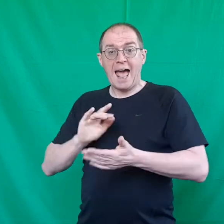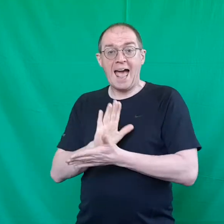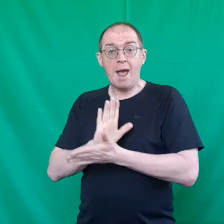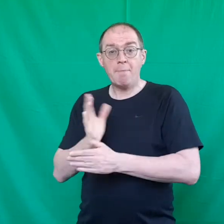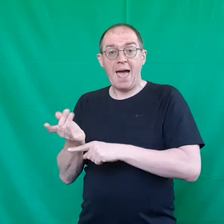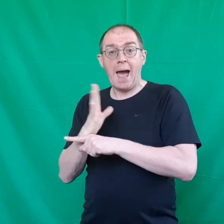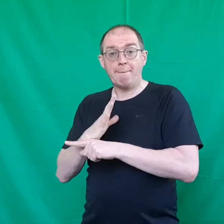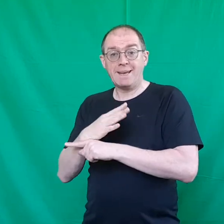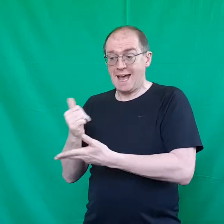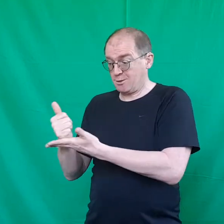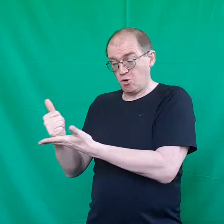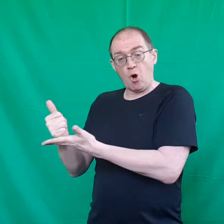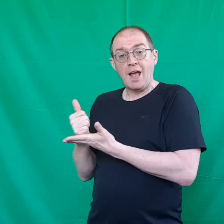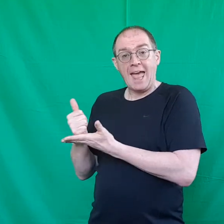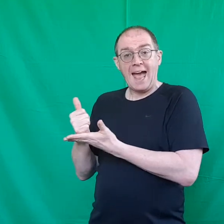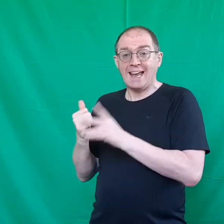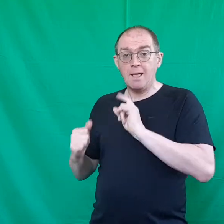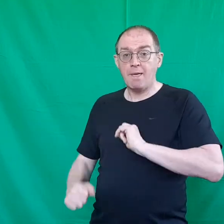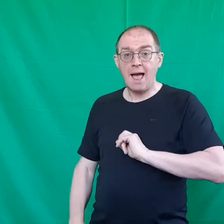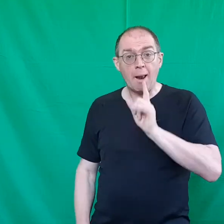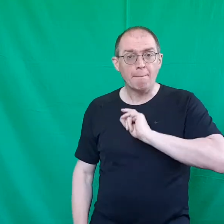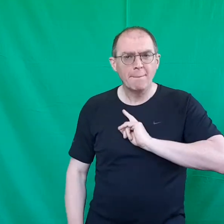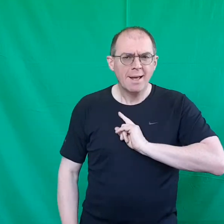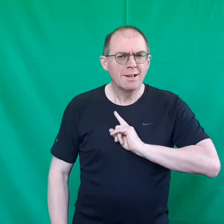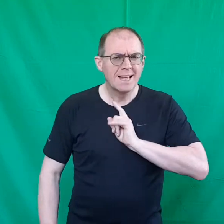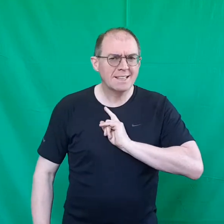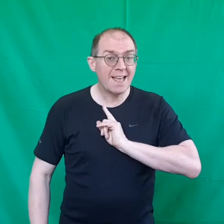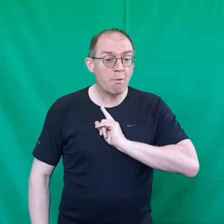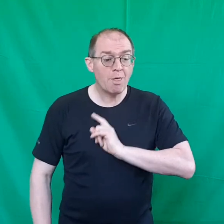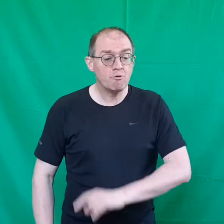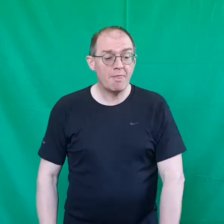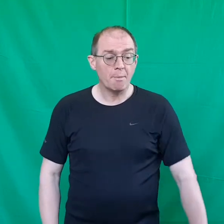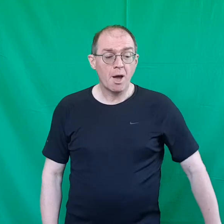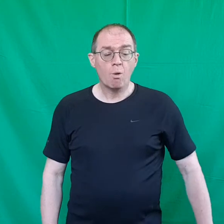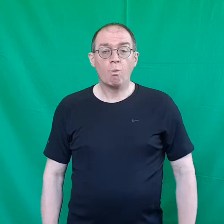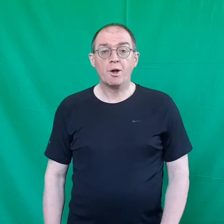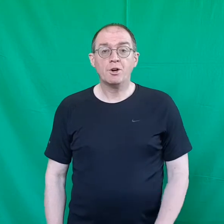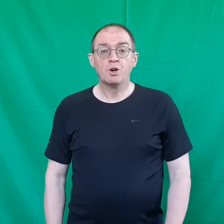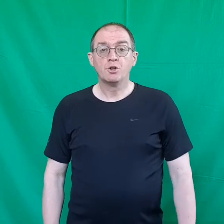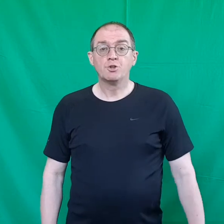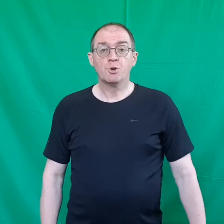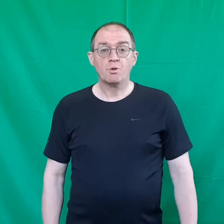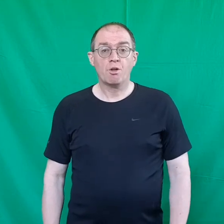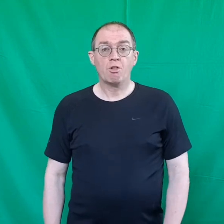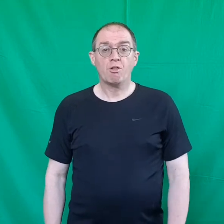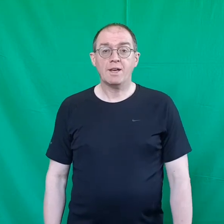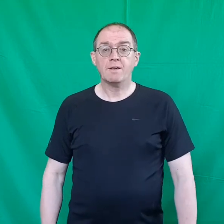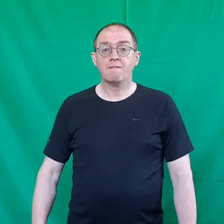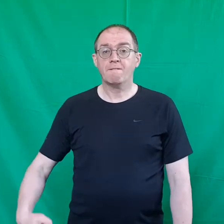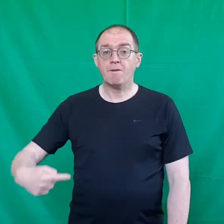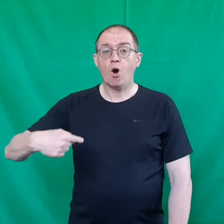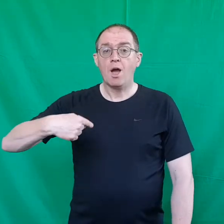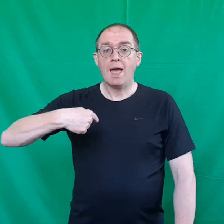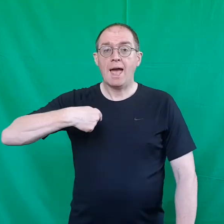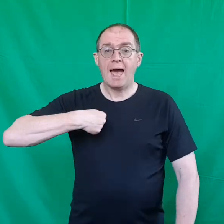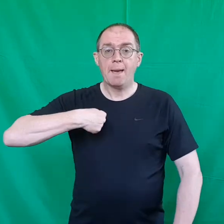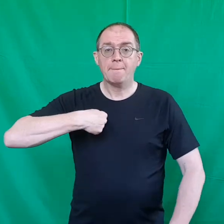I'm the happy hedgehog I need the help here's that with rhythm one two three four and